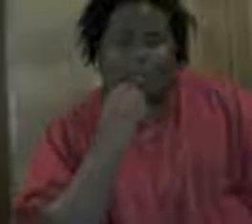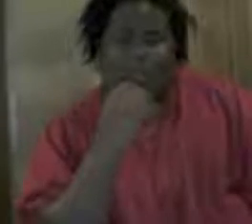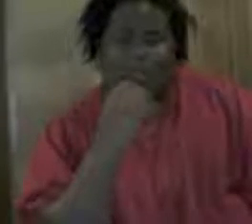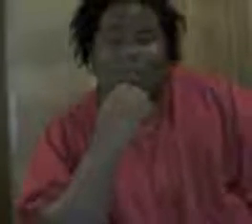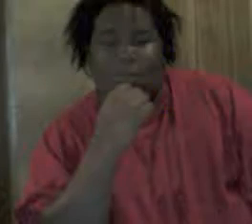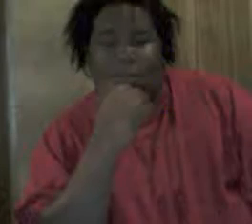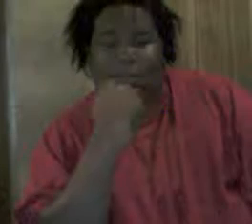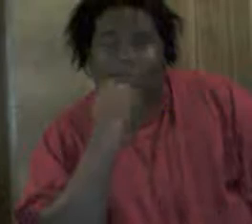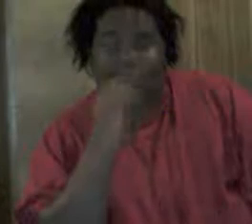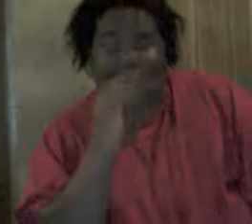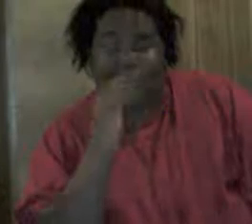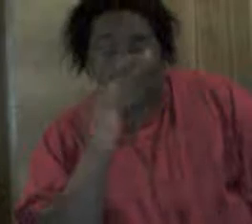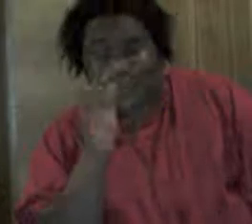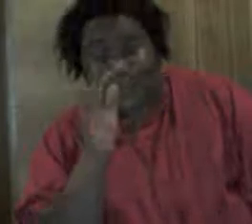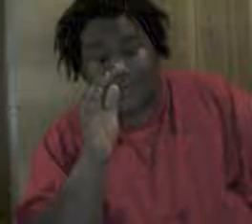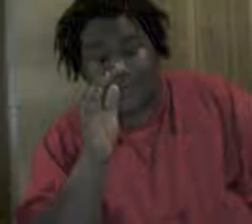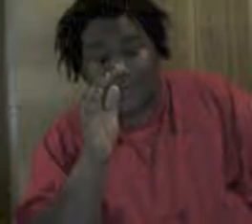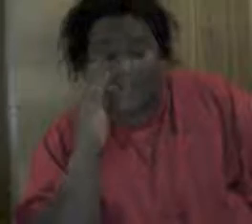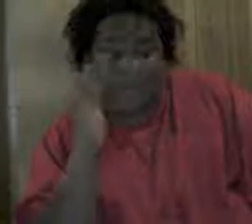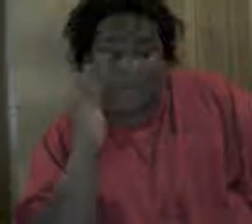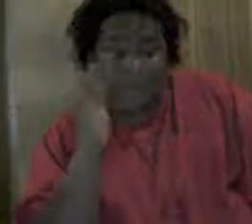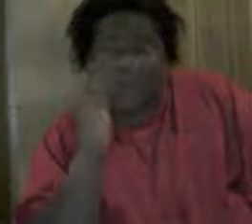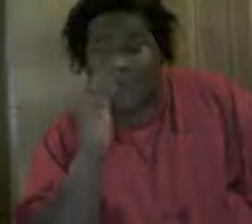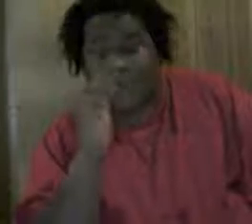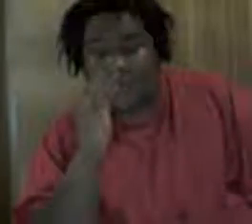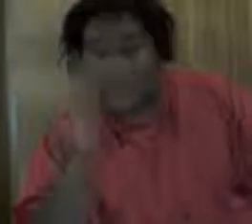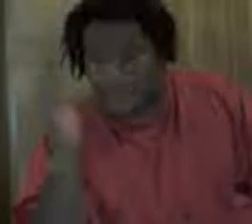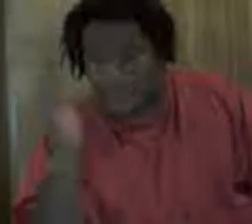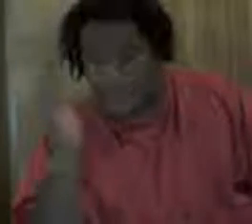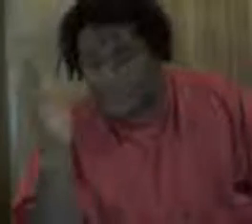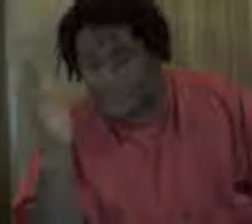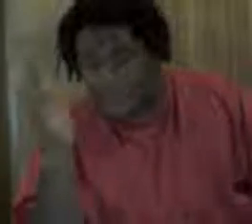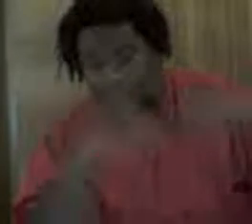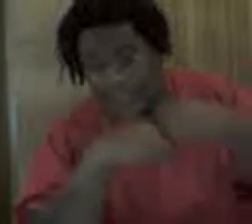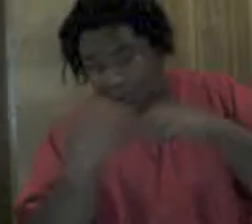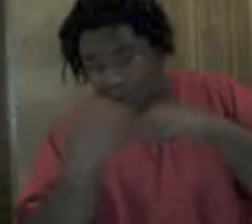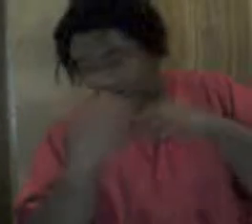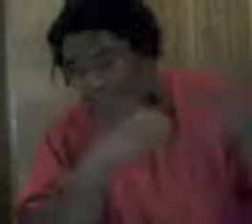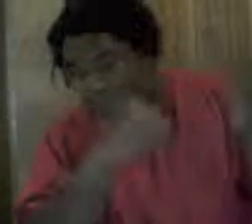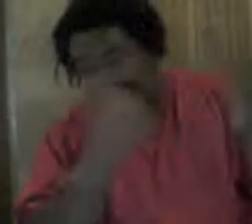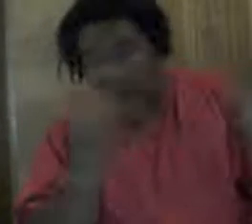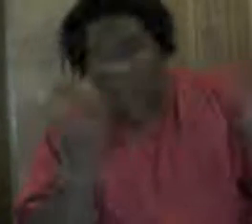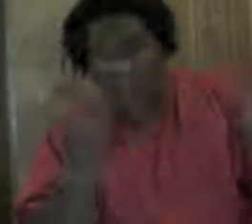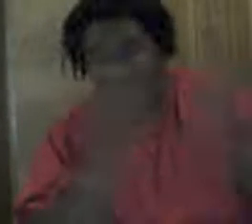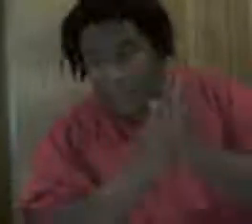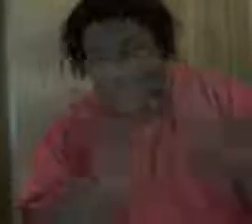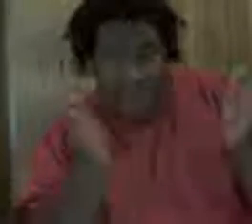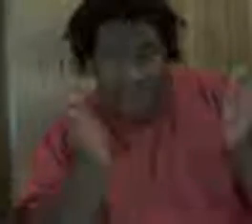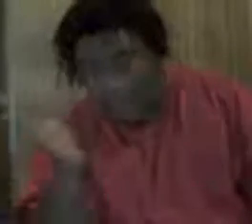to say to the YouTubers, okay YouTubers, first and foremost, what's up, I'm Tasha brother, you know me, you know me, you love me, great,